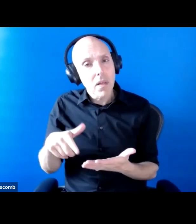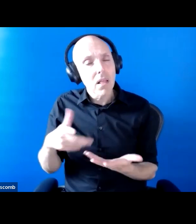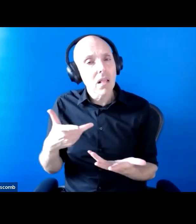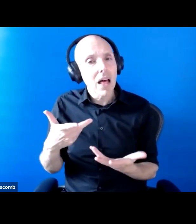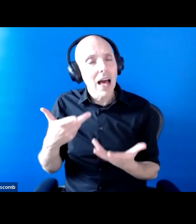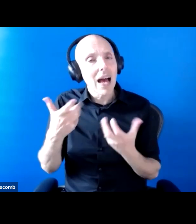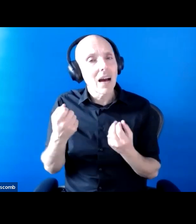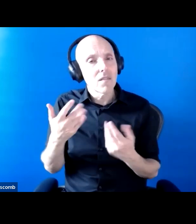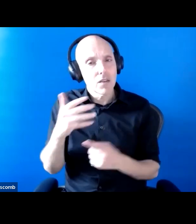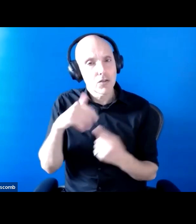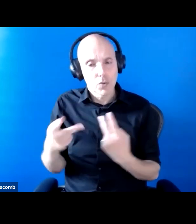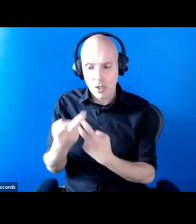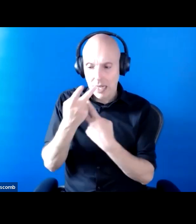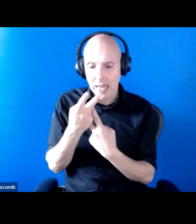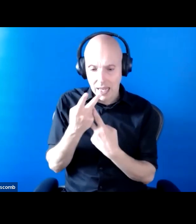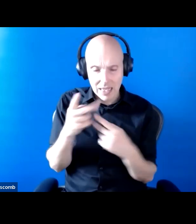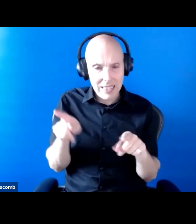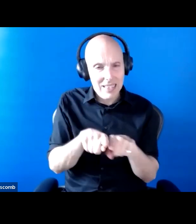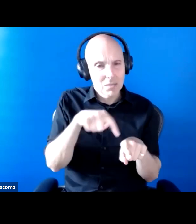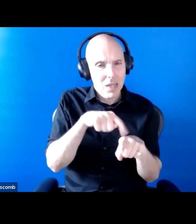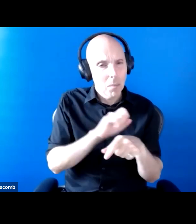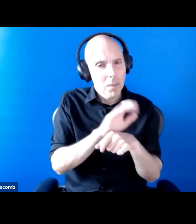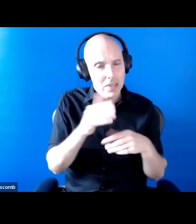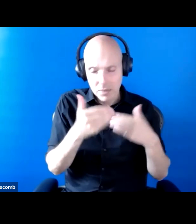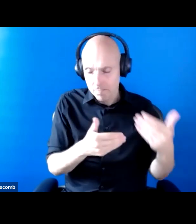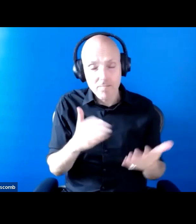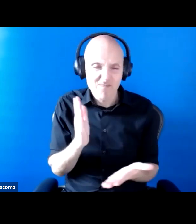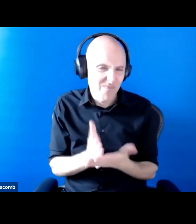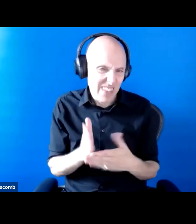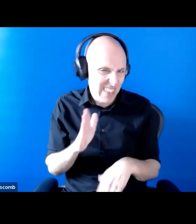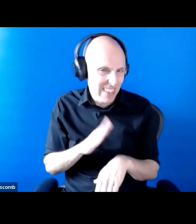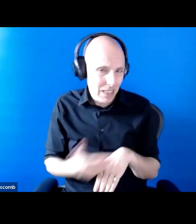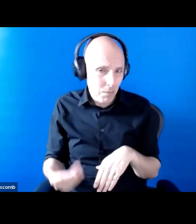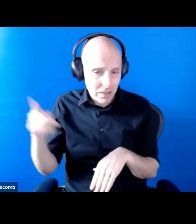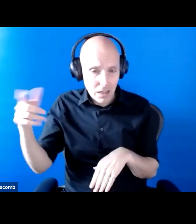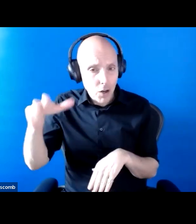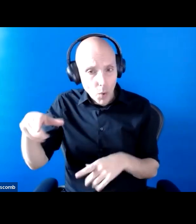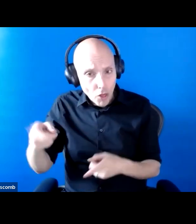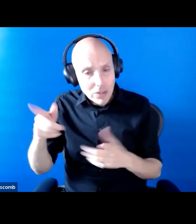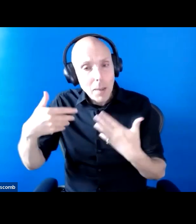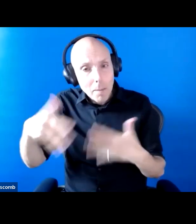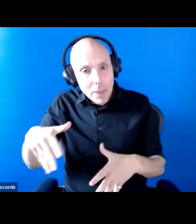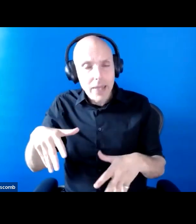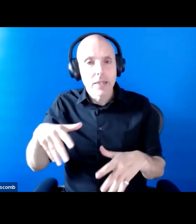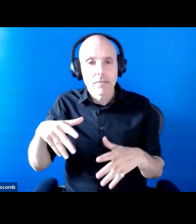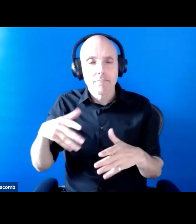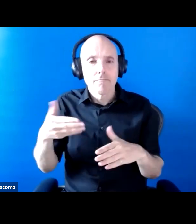It didn't really matter whether the local authority had implemented the Coronavirus Act or not, it seemed that